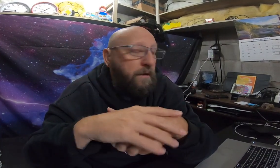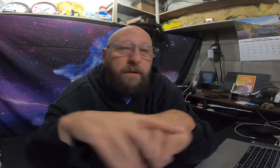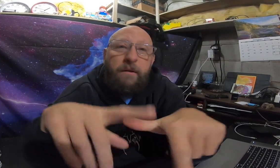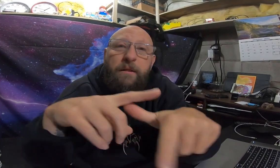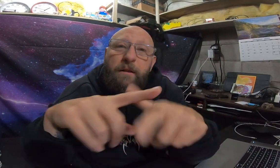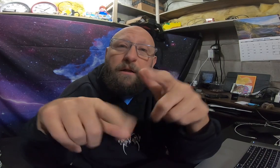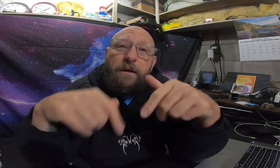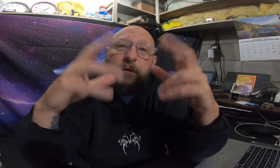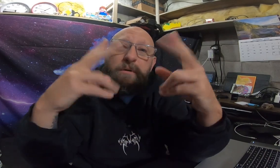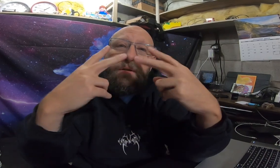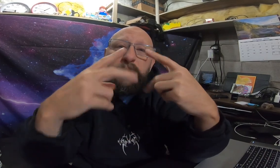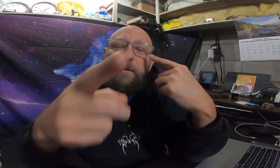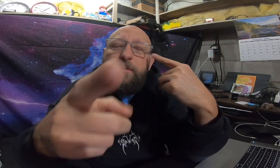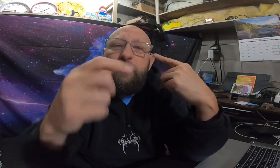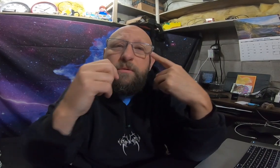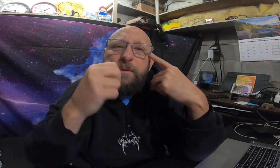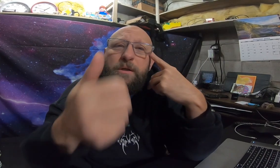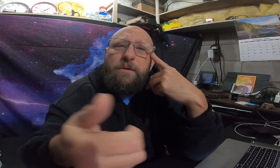and i'm gonna see you tomorrow